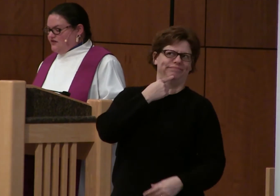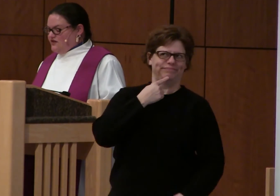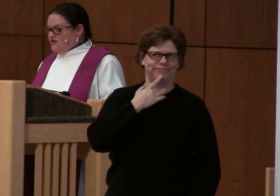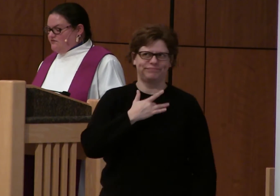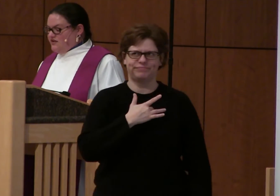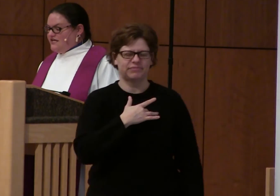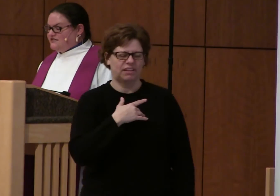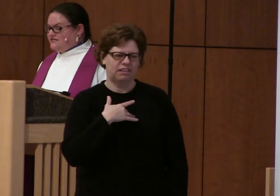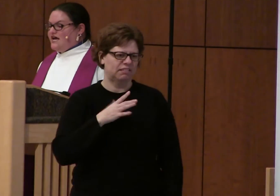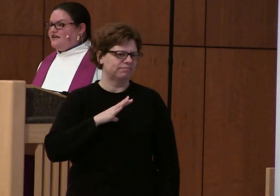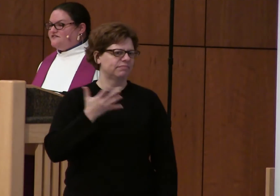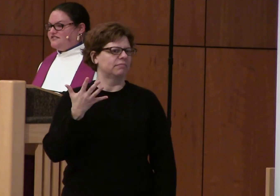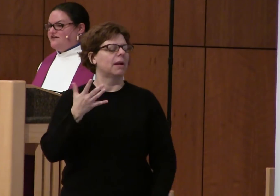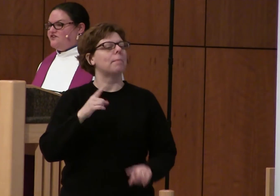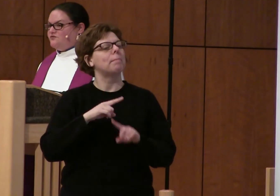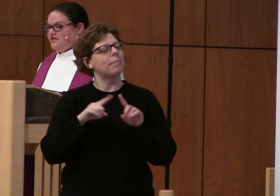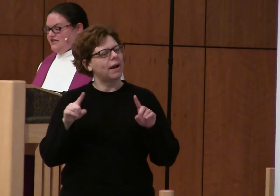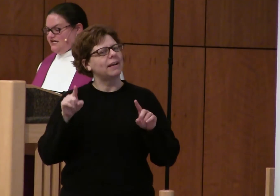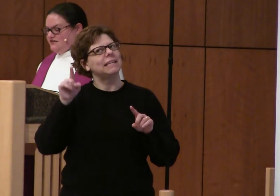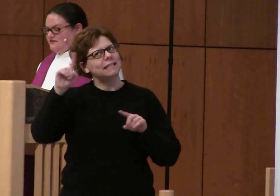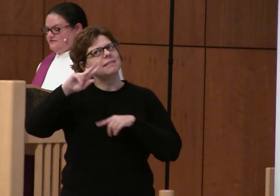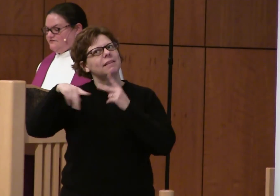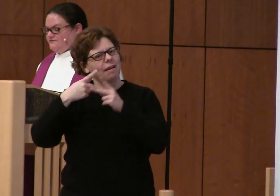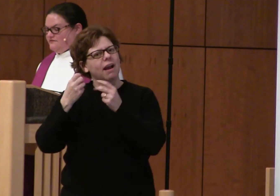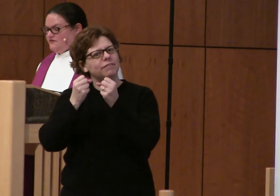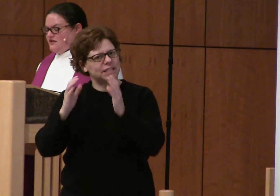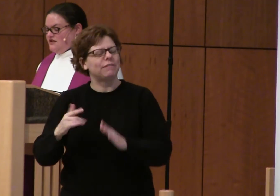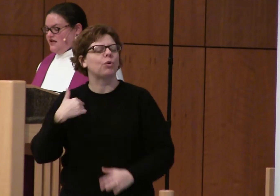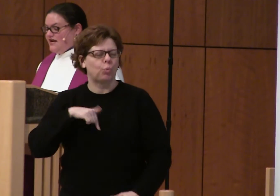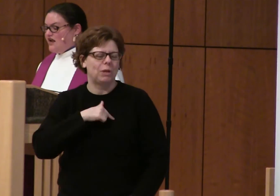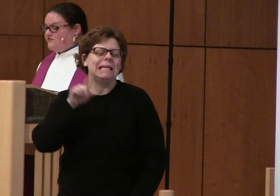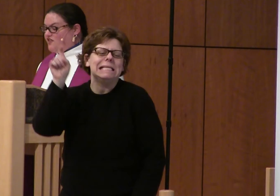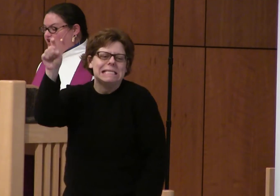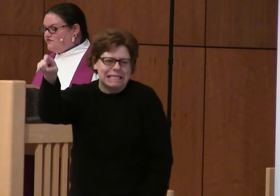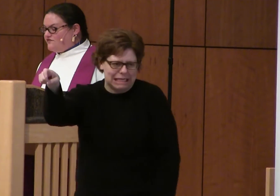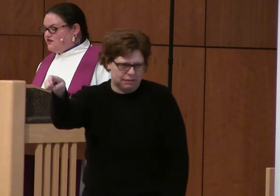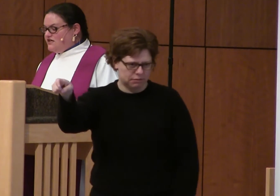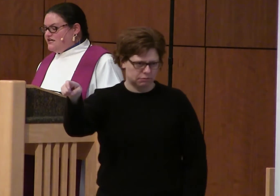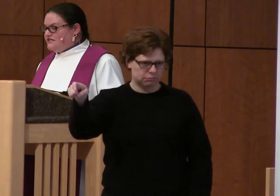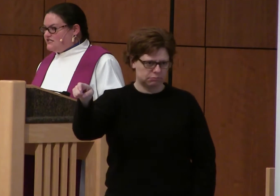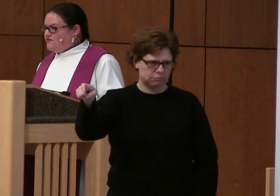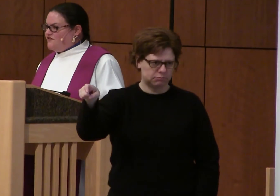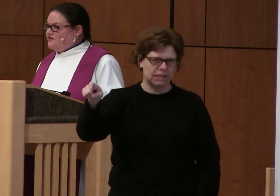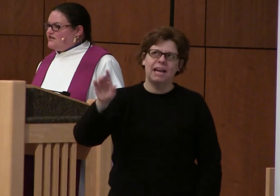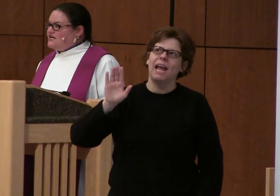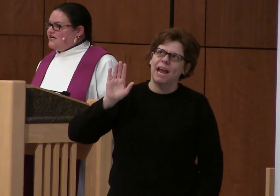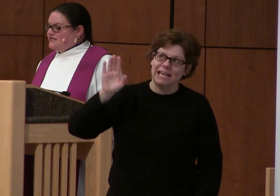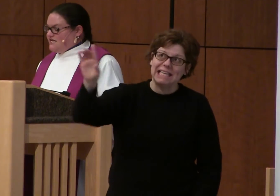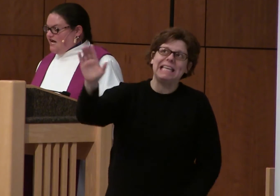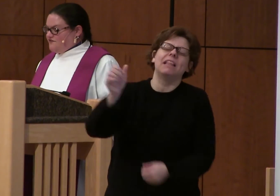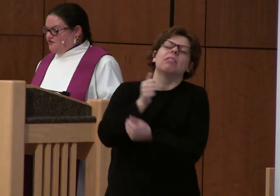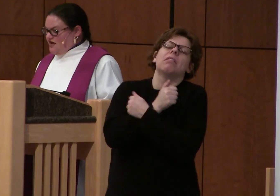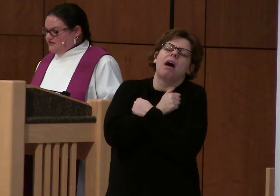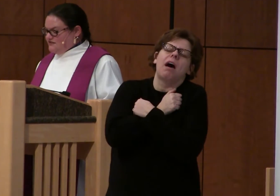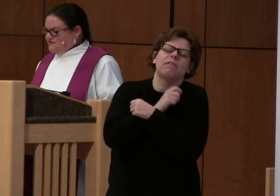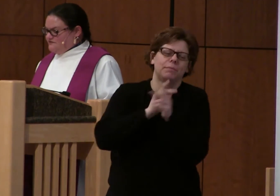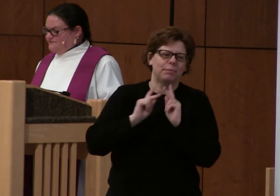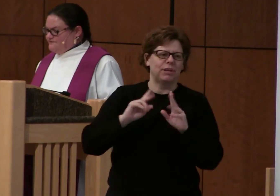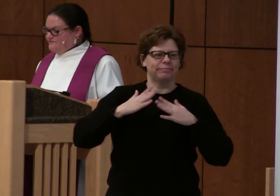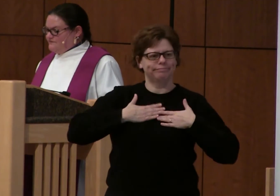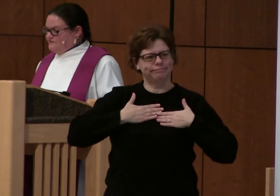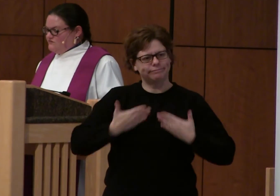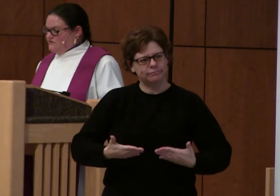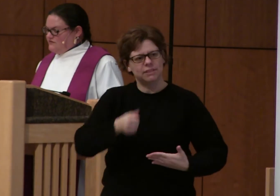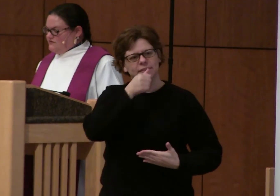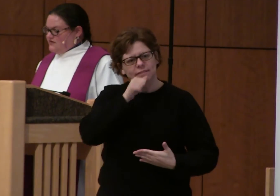But he is the kind of Savior we need. And out of love, he suffered and died for us.